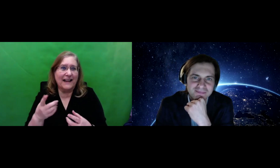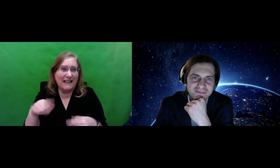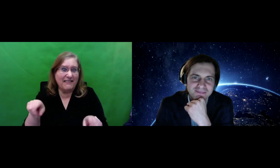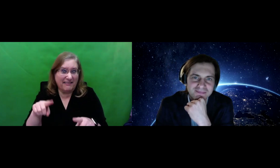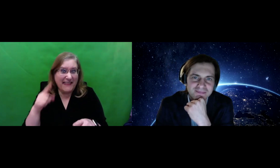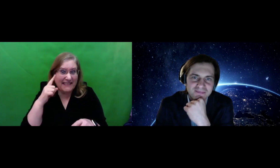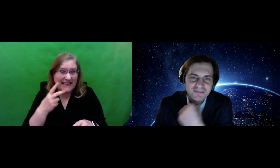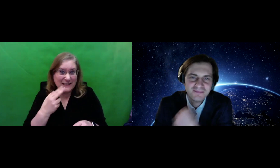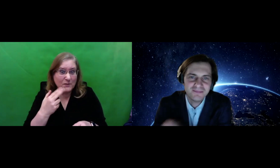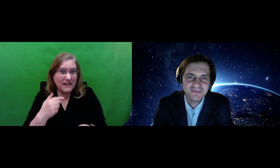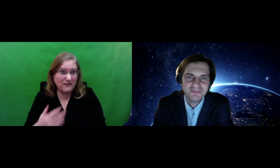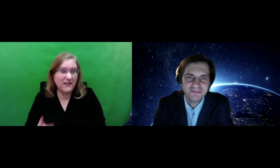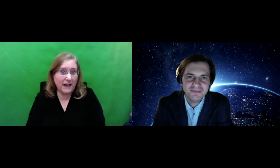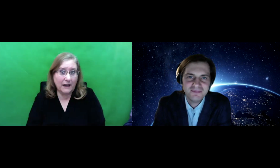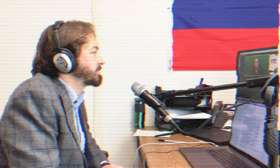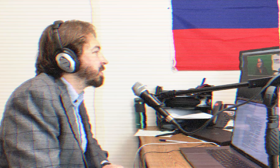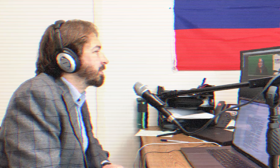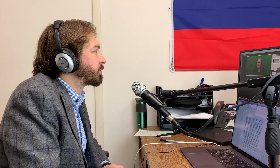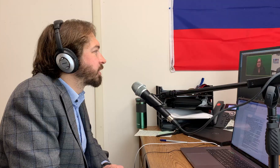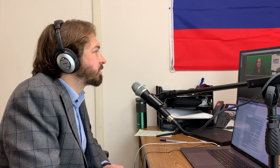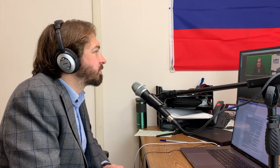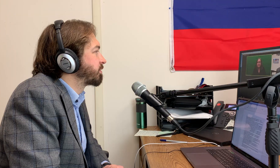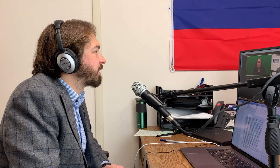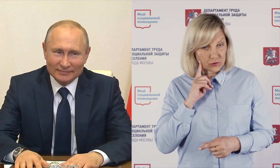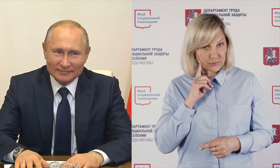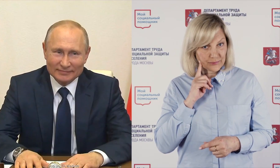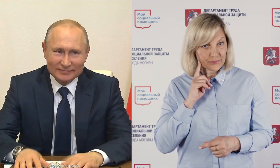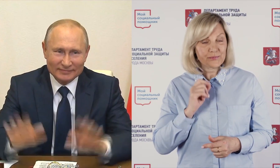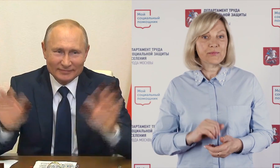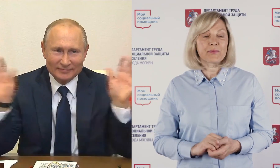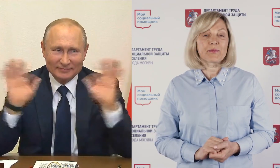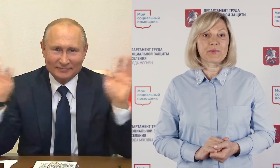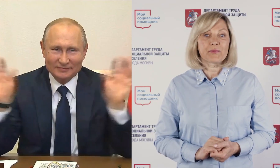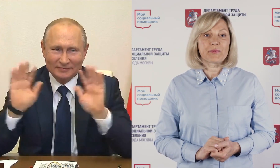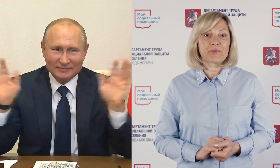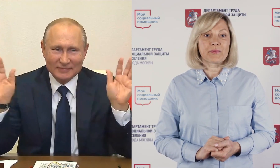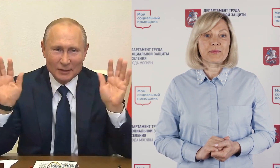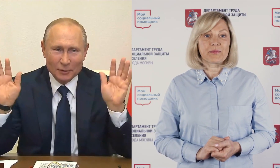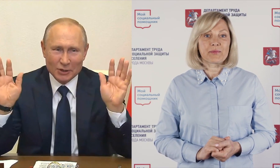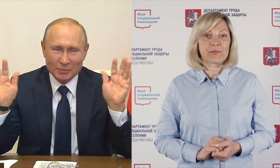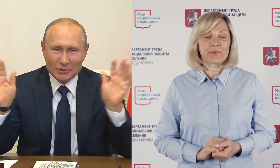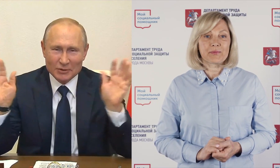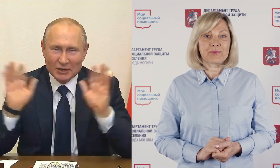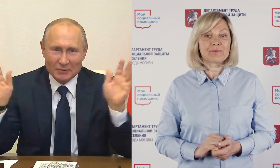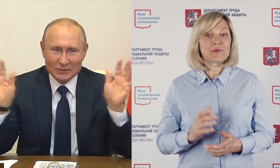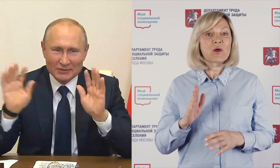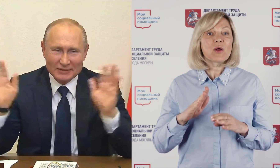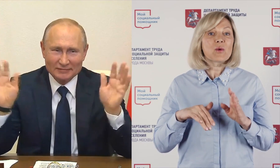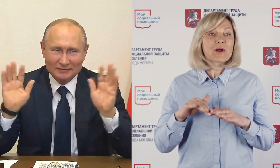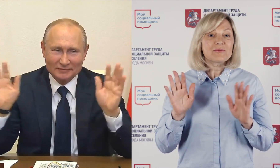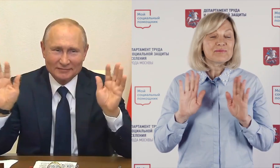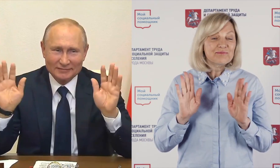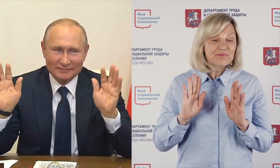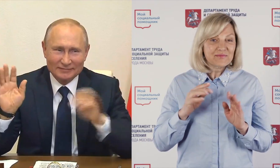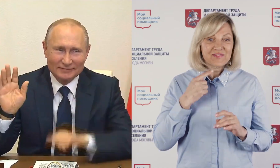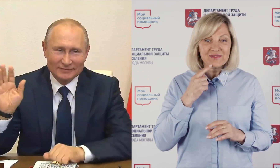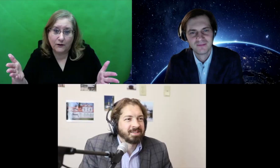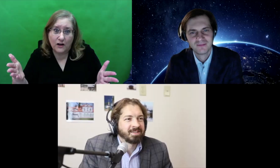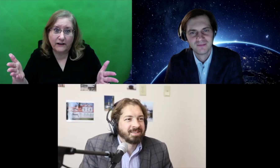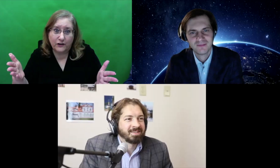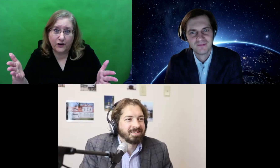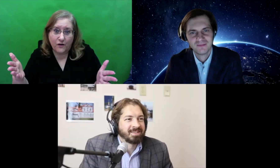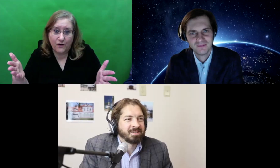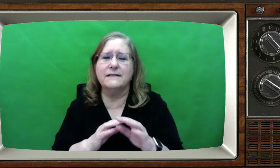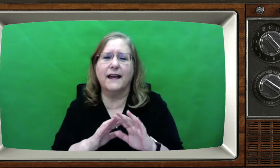they think it's really funny. Little Russian flying around thingy. Little Russian flying around thingy. It's scary